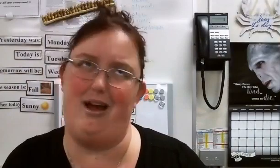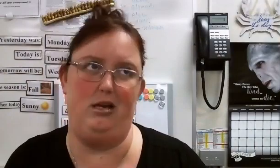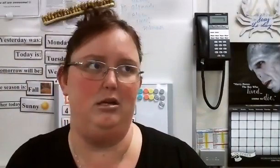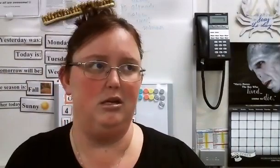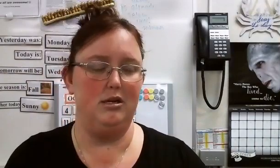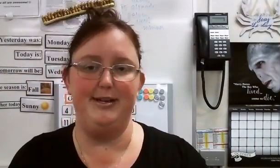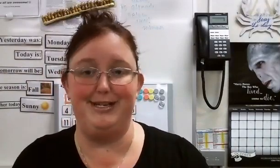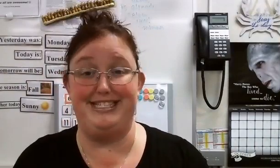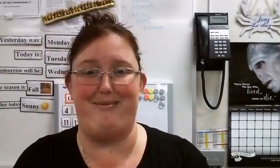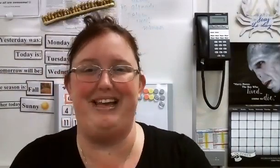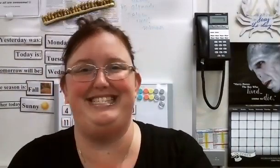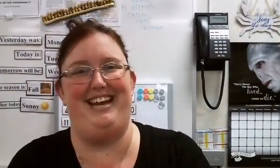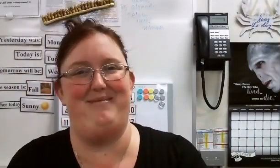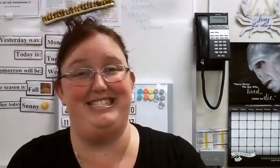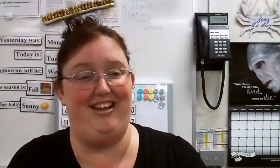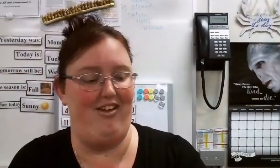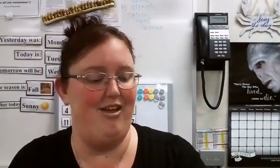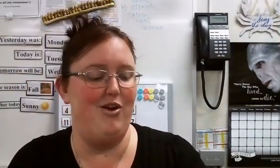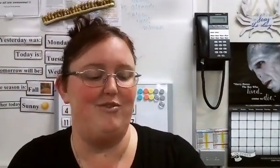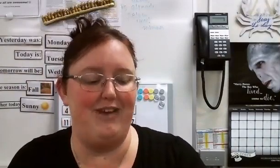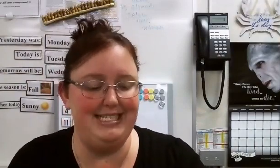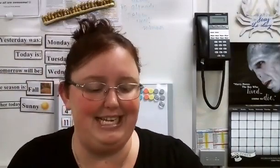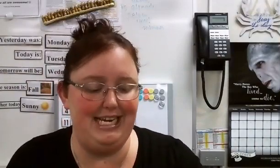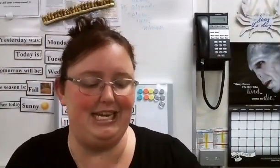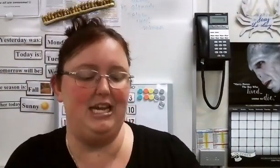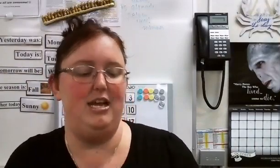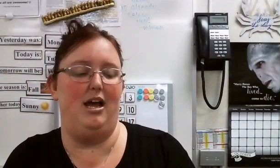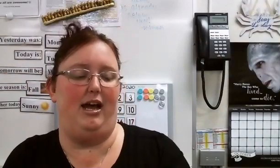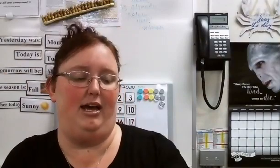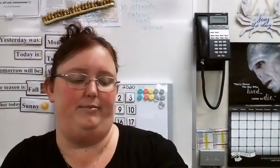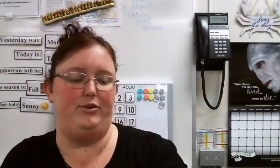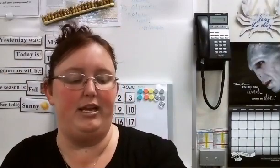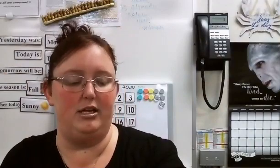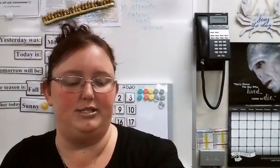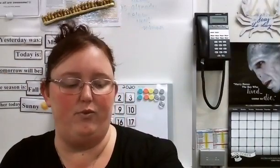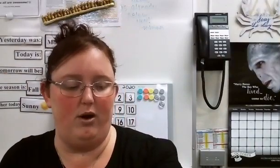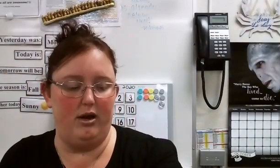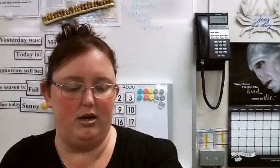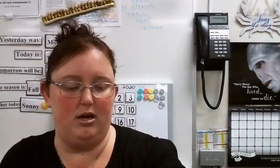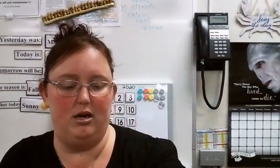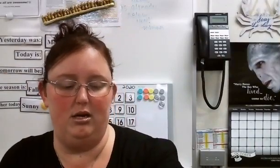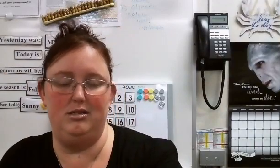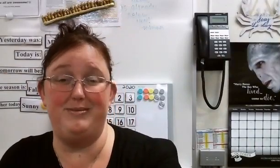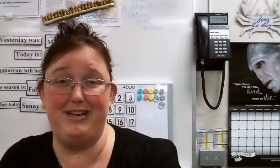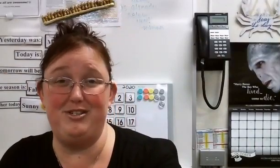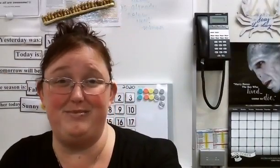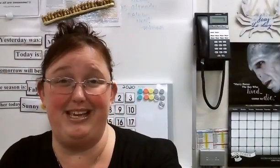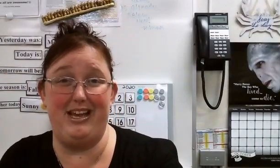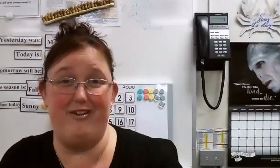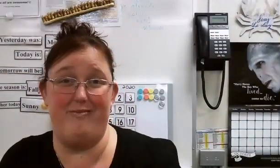got good sleep last night, but still. Resting, drinking lots of water, making sure I'm taking care of